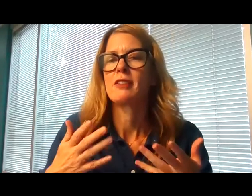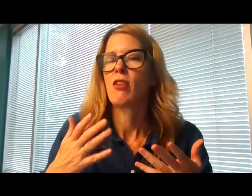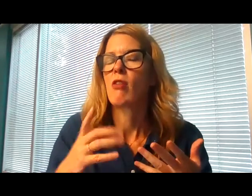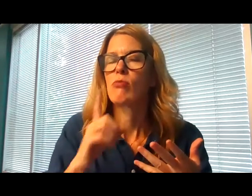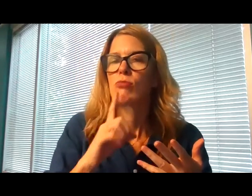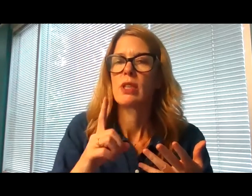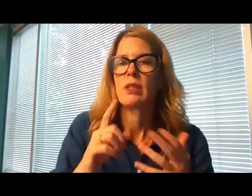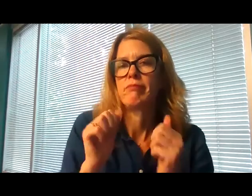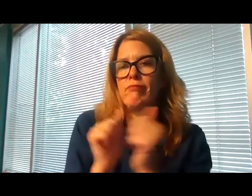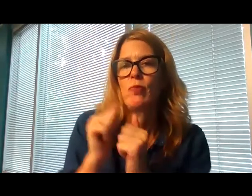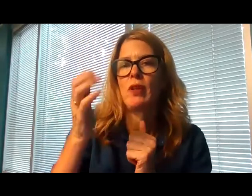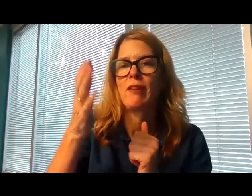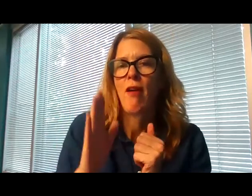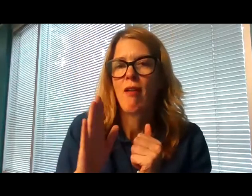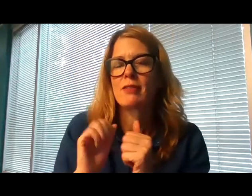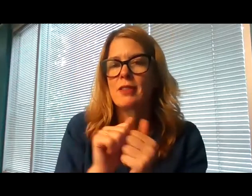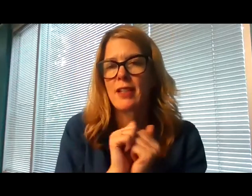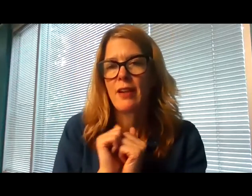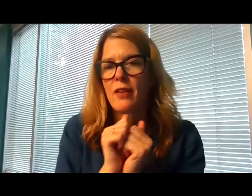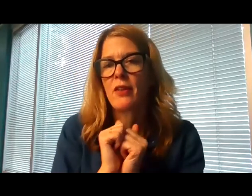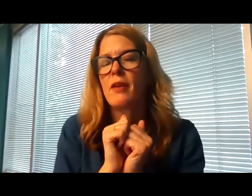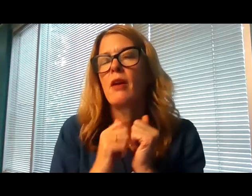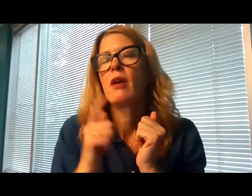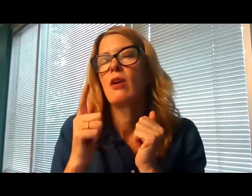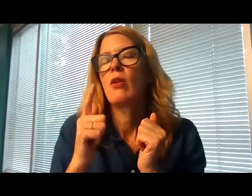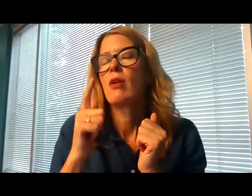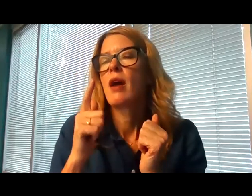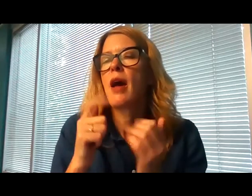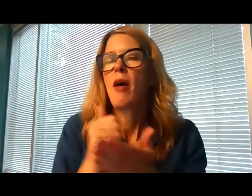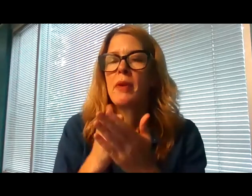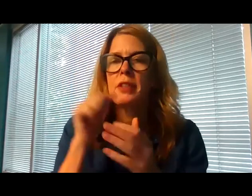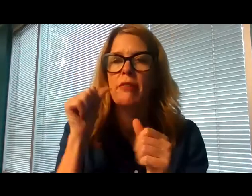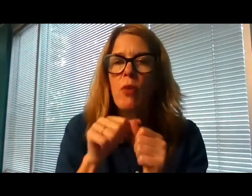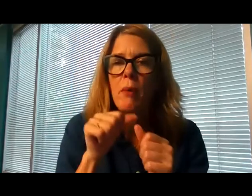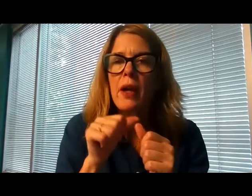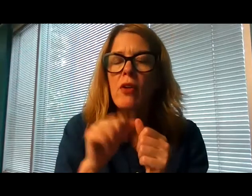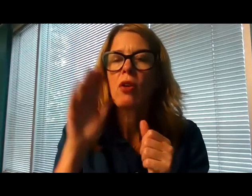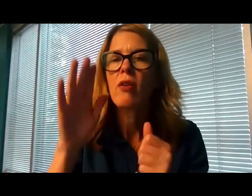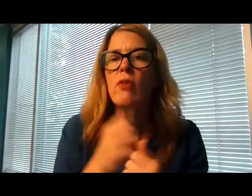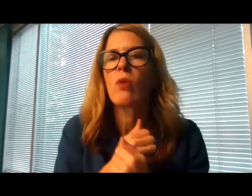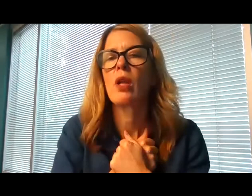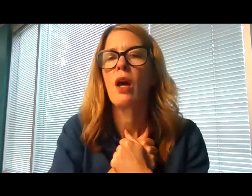and send us a reminder of your love, of your constant presence in our lives.